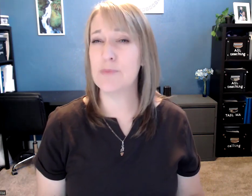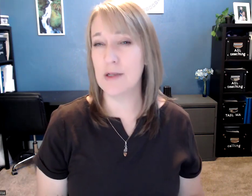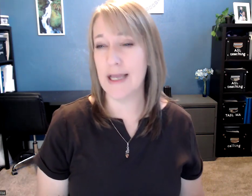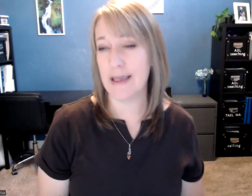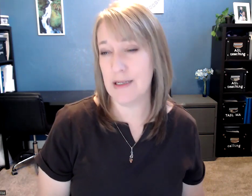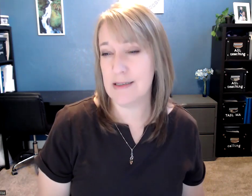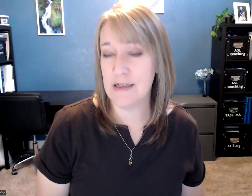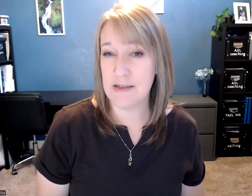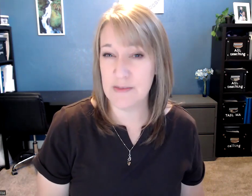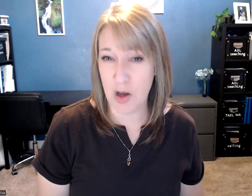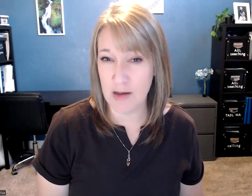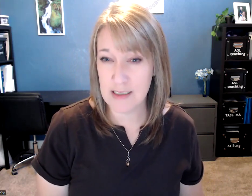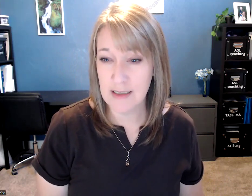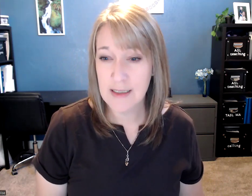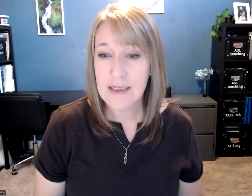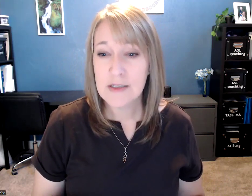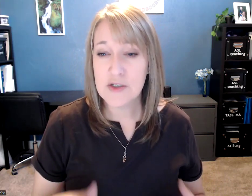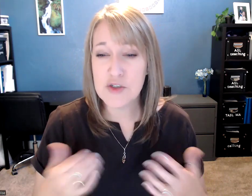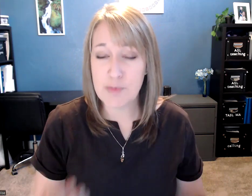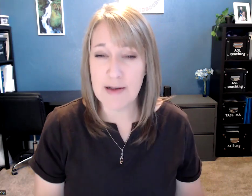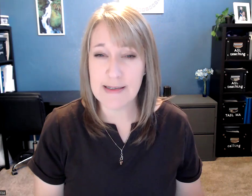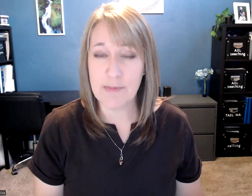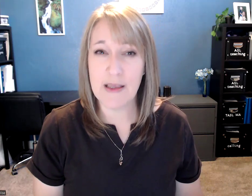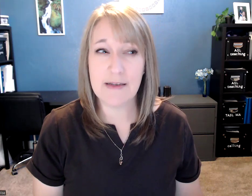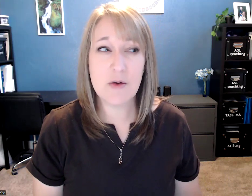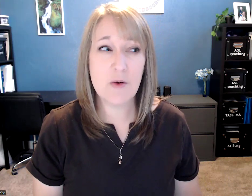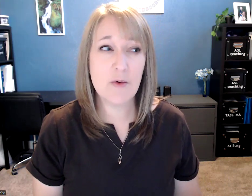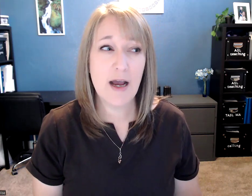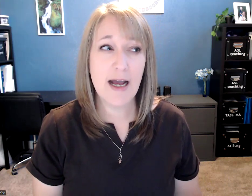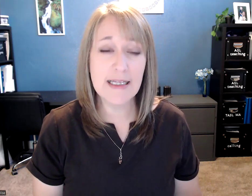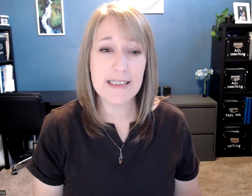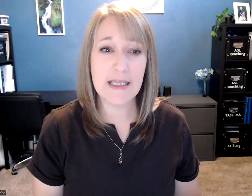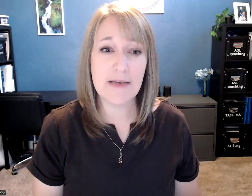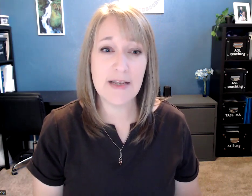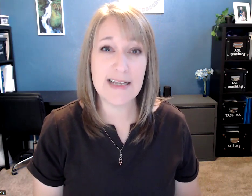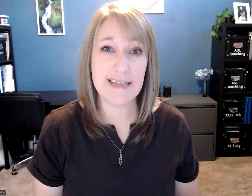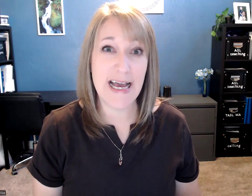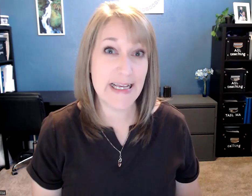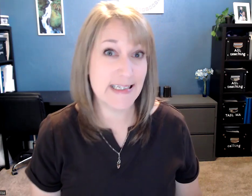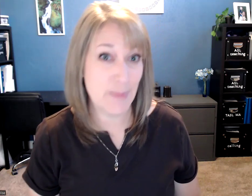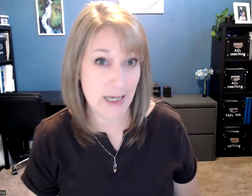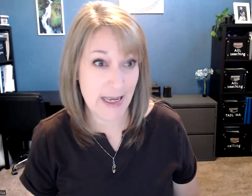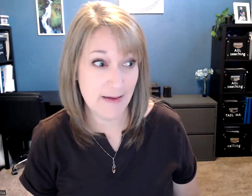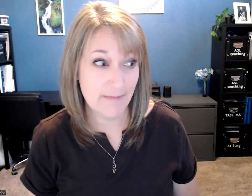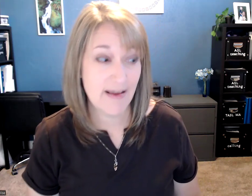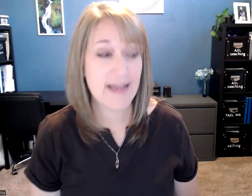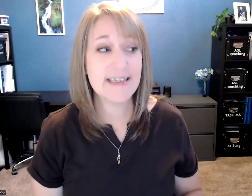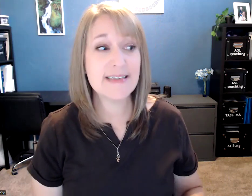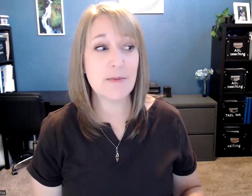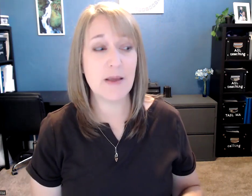more like it means to spot, to spot something. So I like to think of it as I spy. I see something,